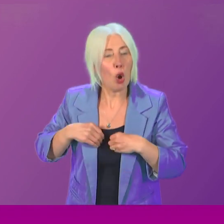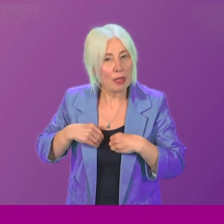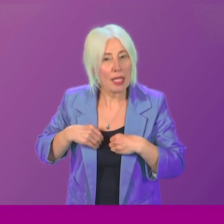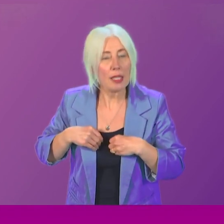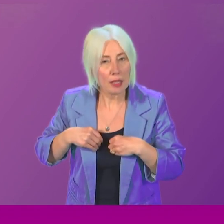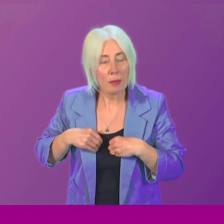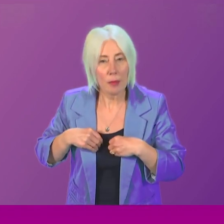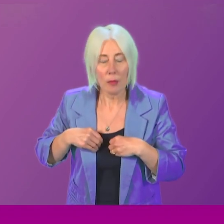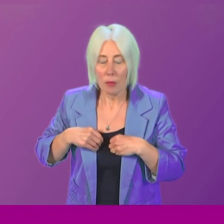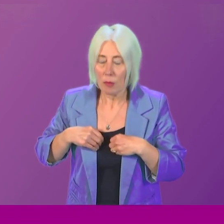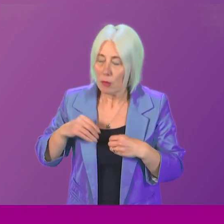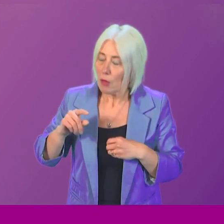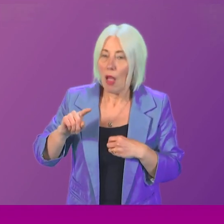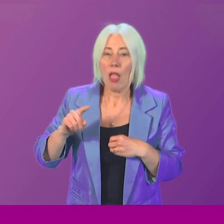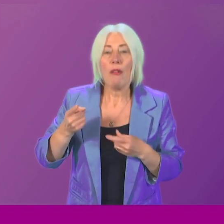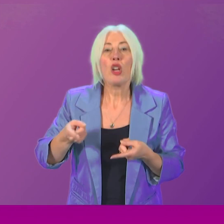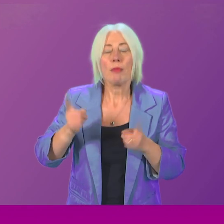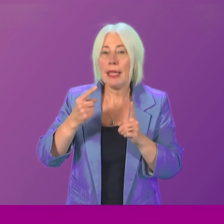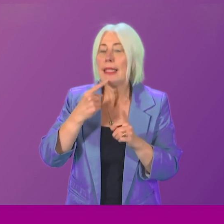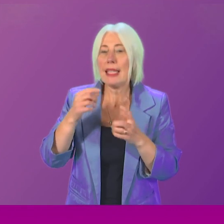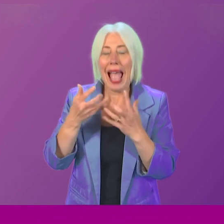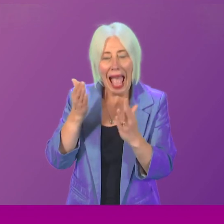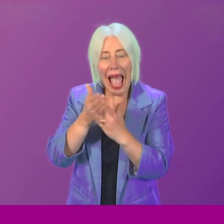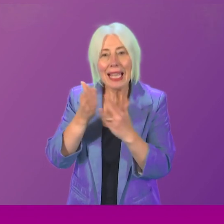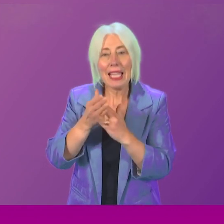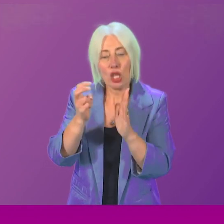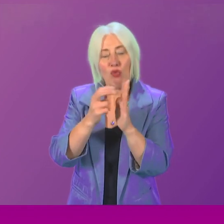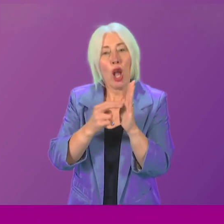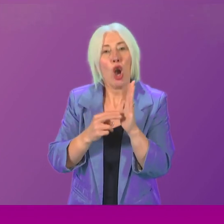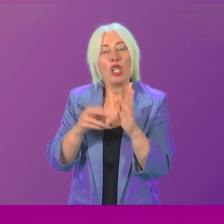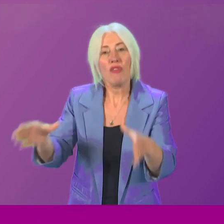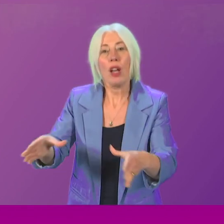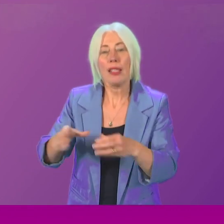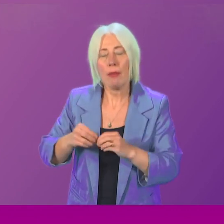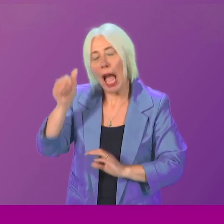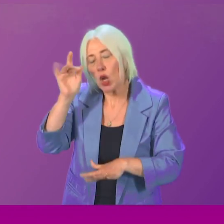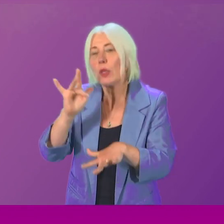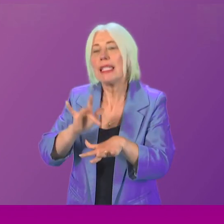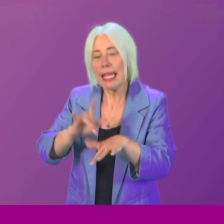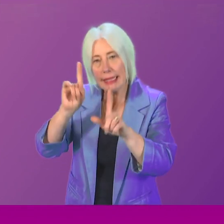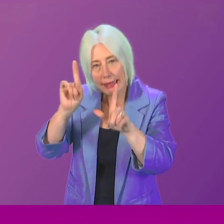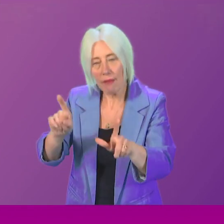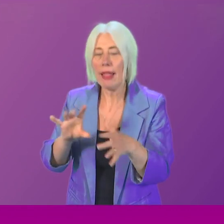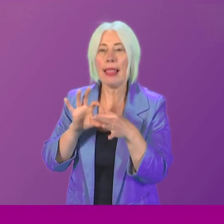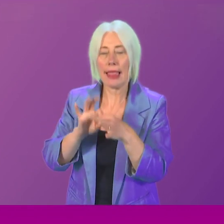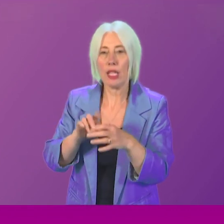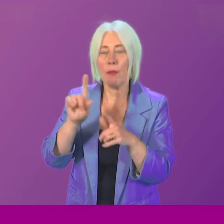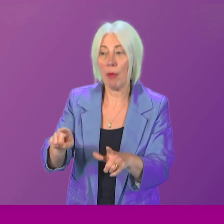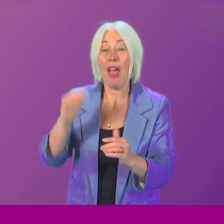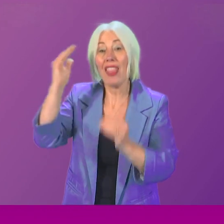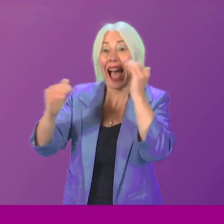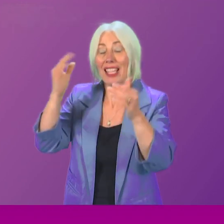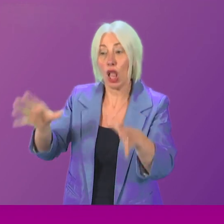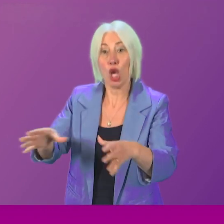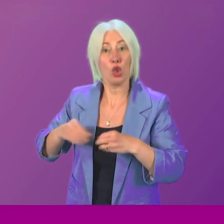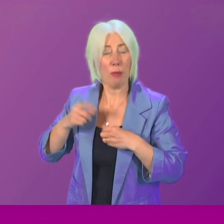The First Minister addressed the difficulties about access to adoption records. while I recognise the sensitivities exist in relation to this matter, the adult adoptees